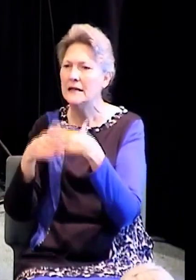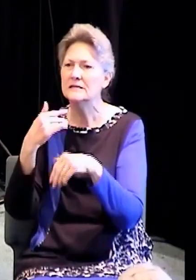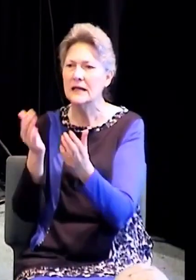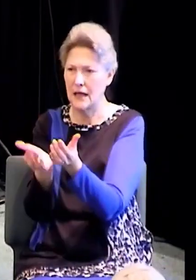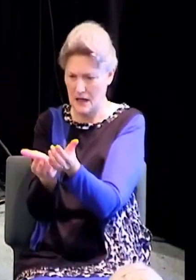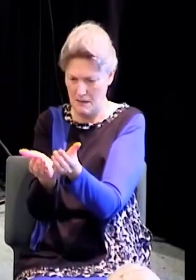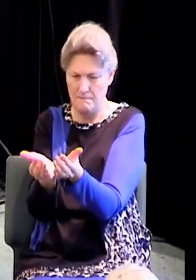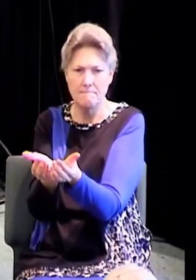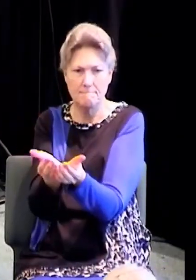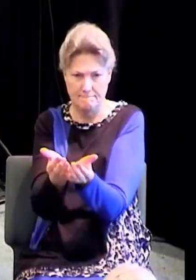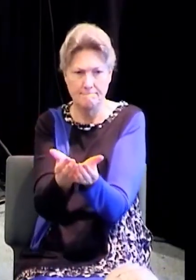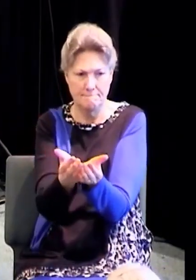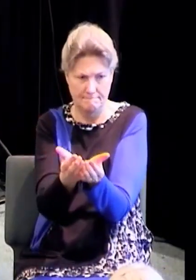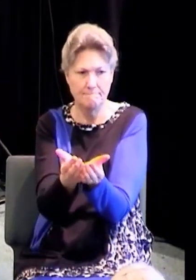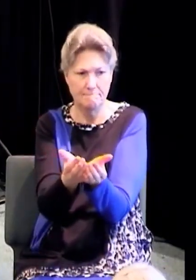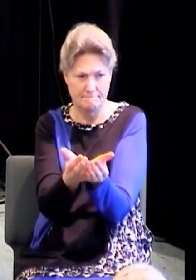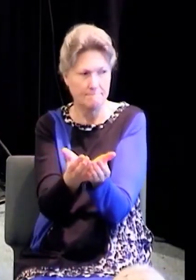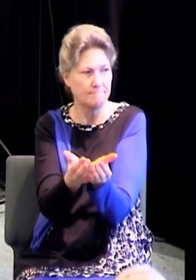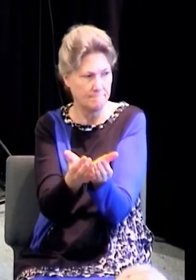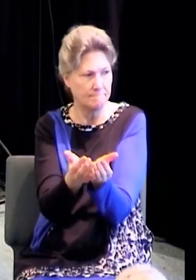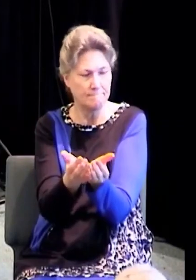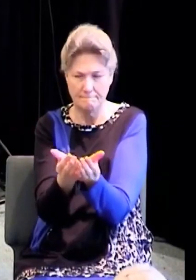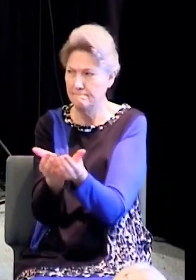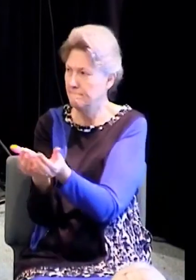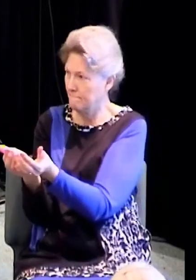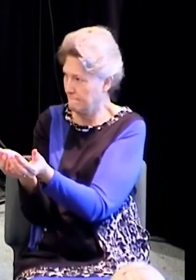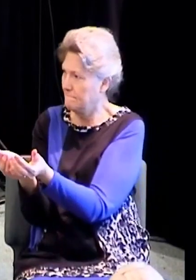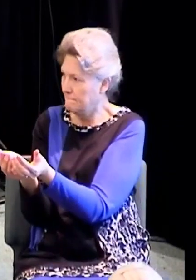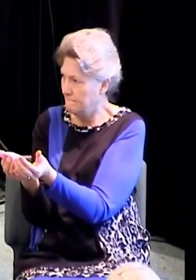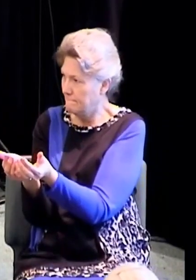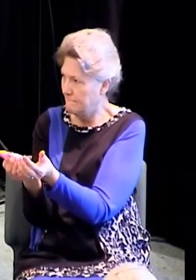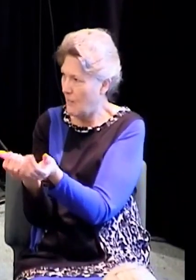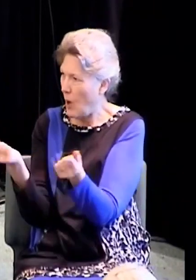to it right now but if you could just cup your hands and say, Lord,